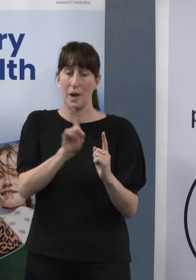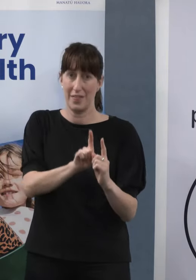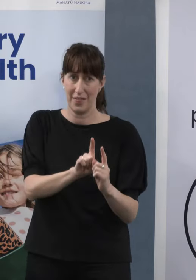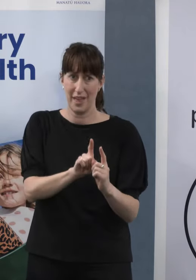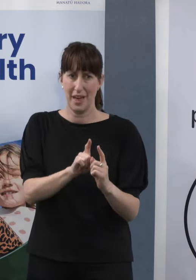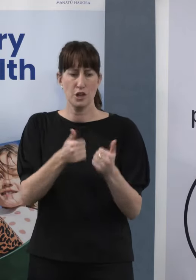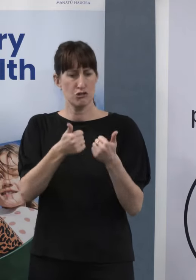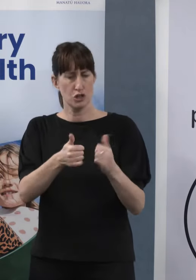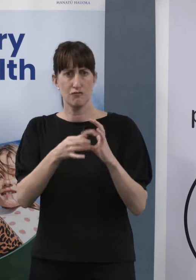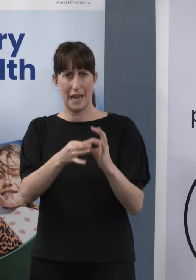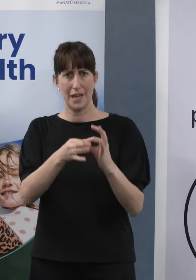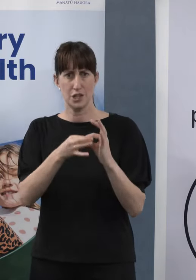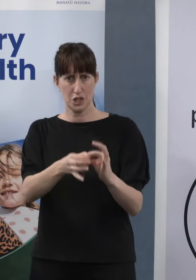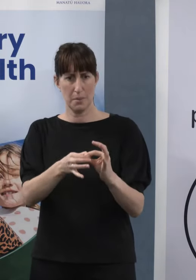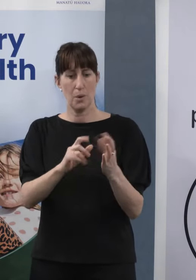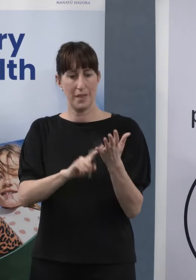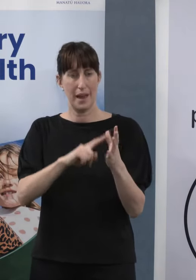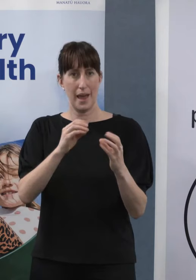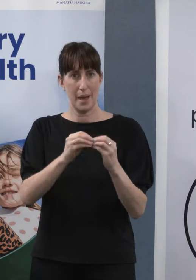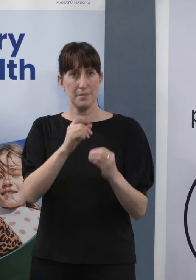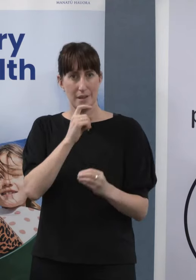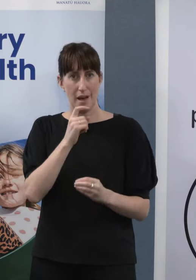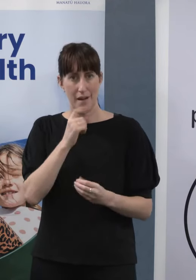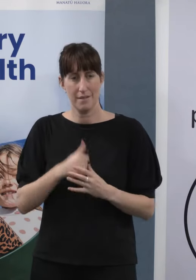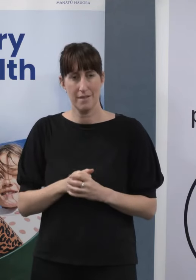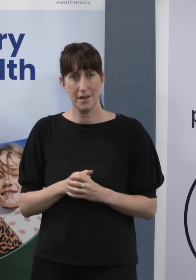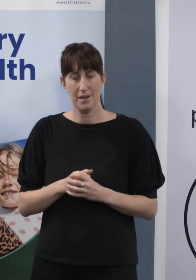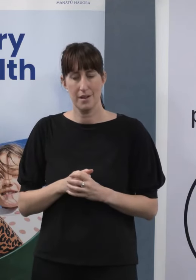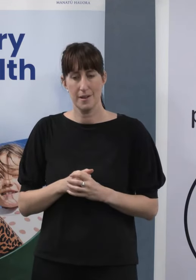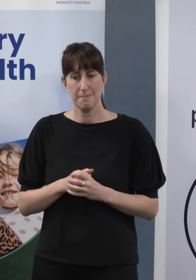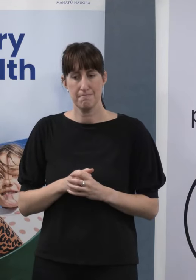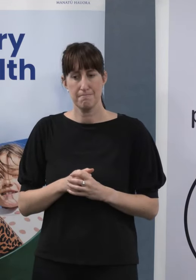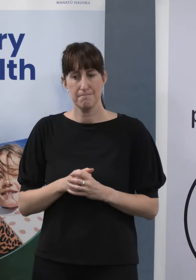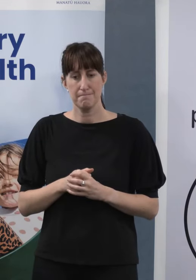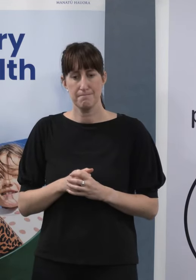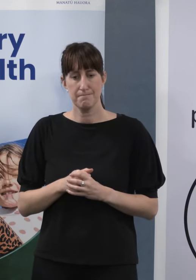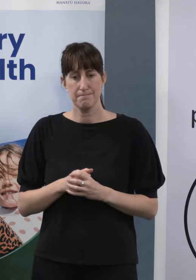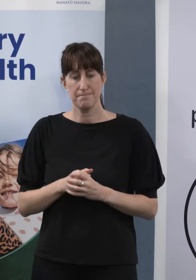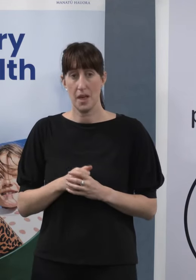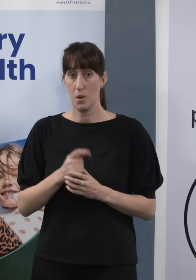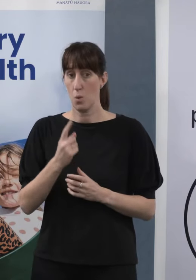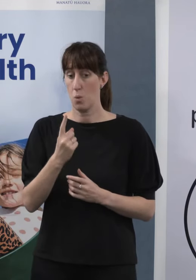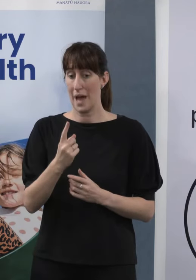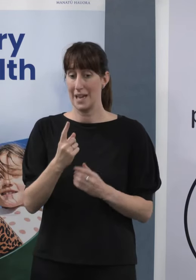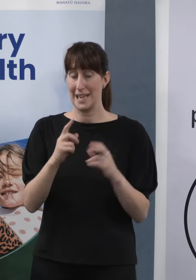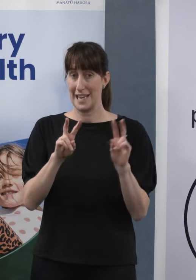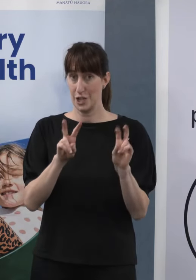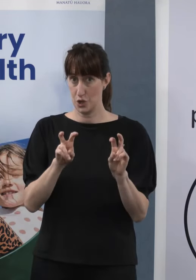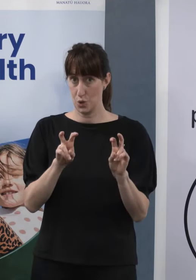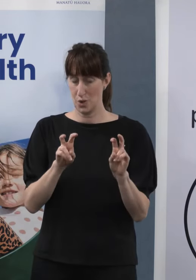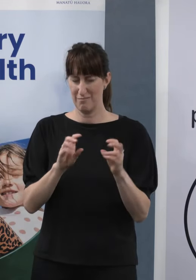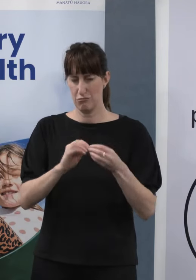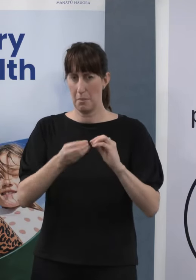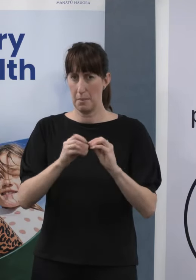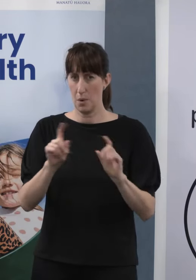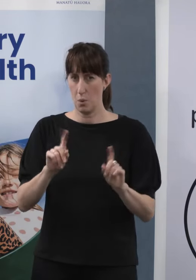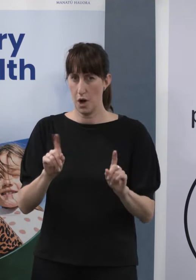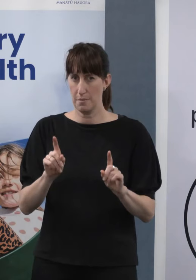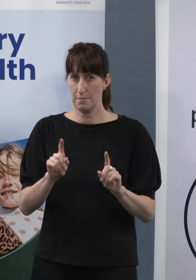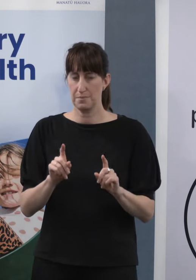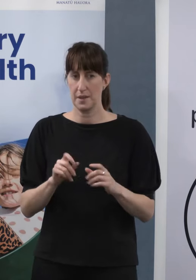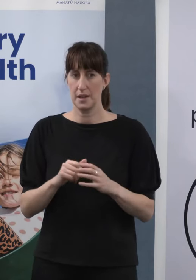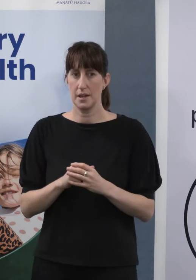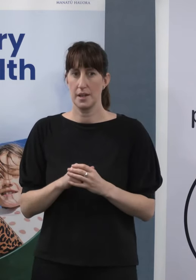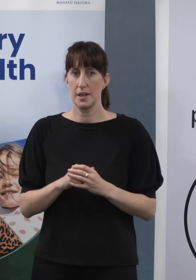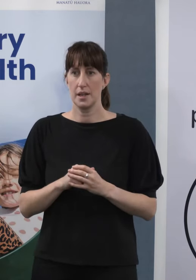actually we've got a very good relationship with them. So I think one of the issues that the labs has pointed out, the lab